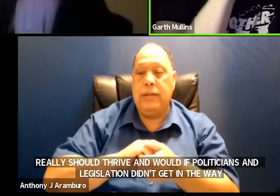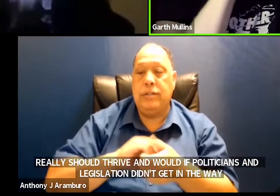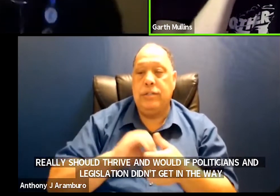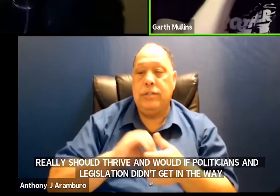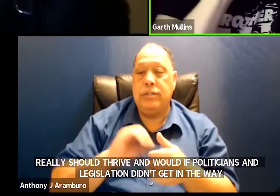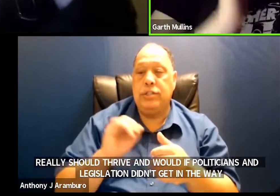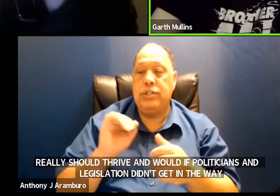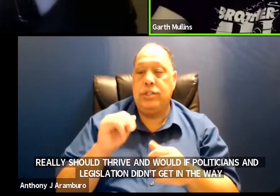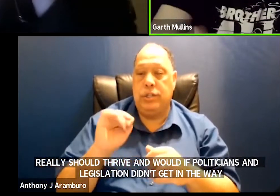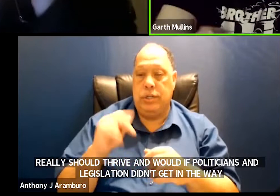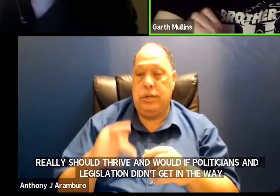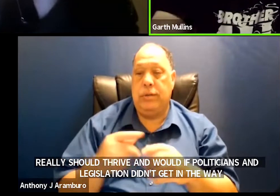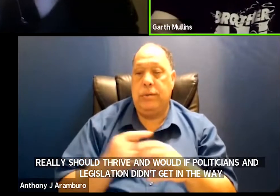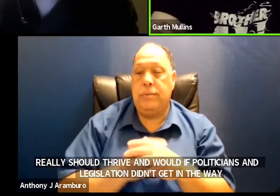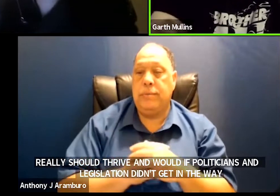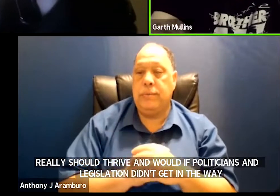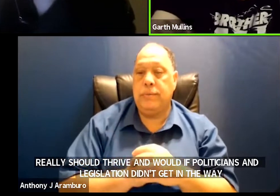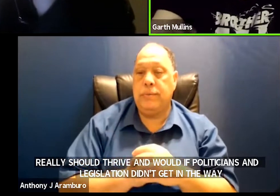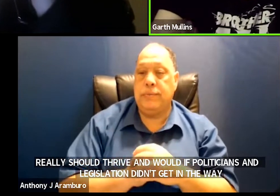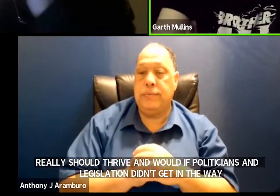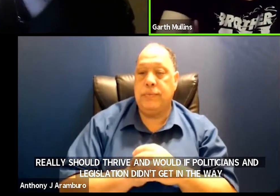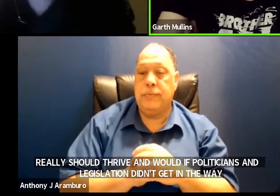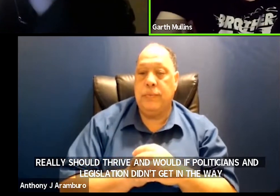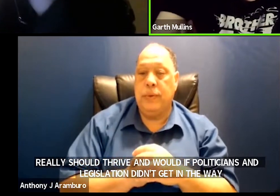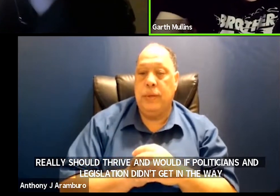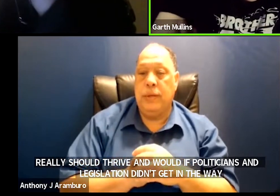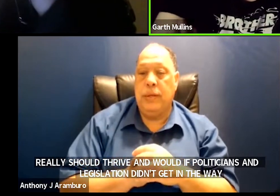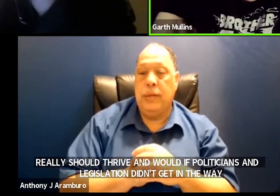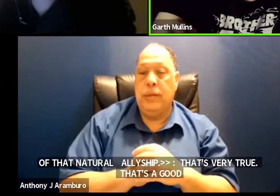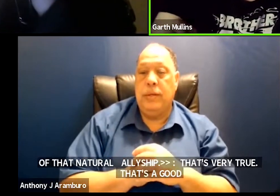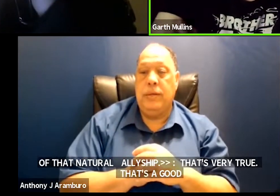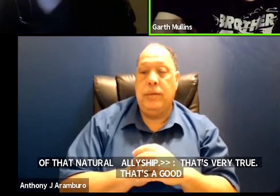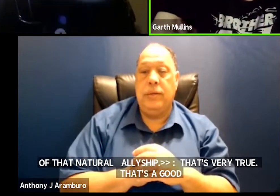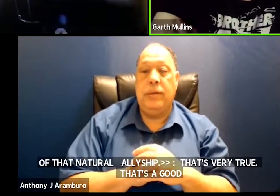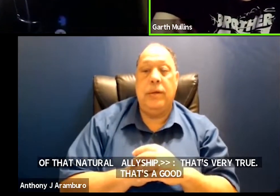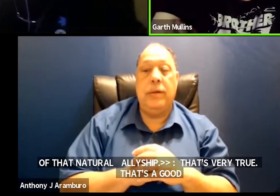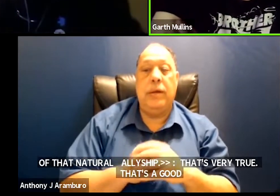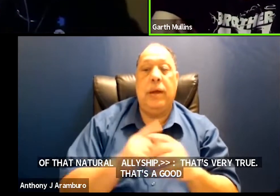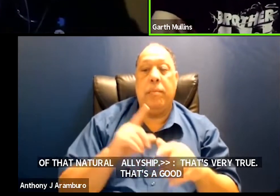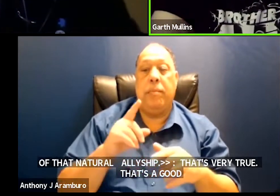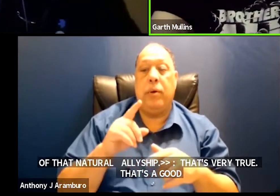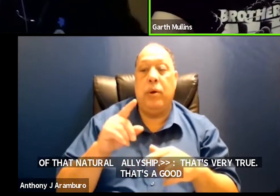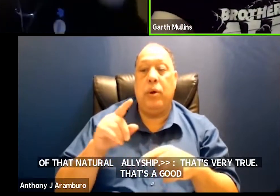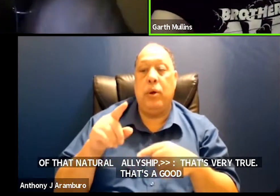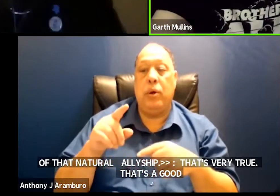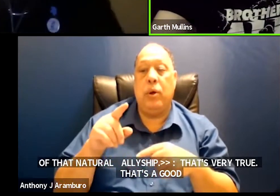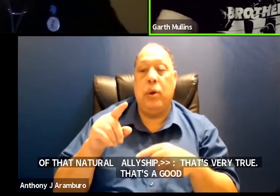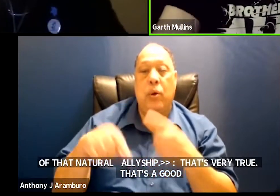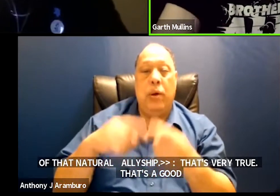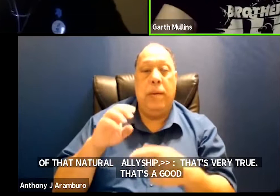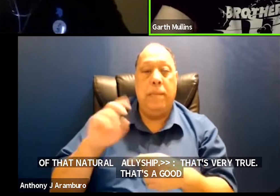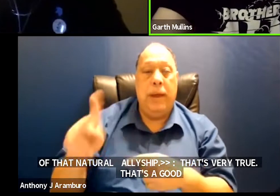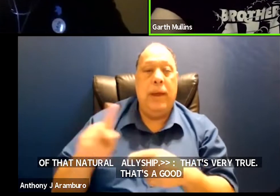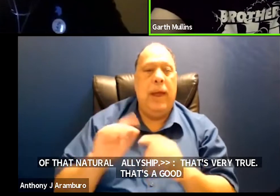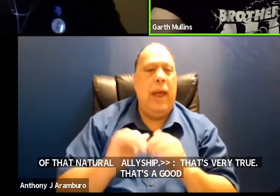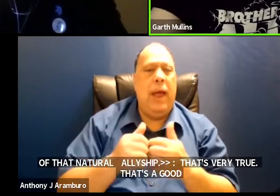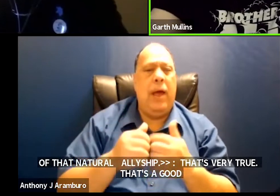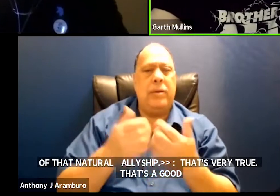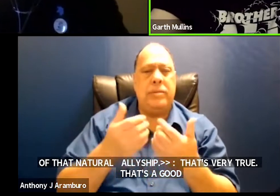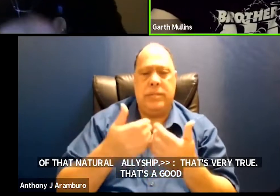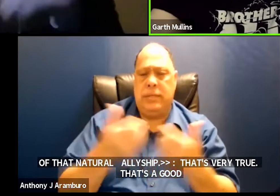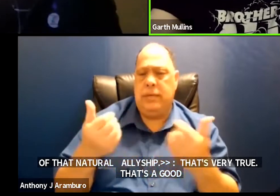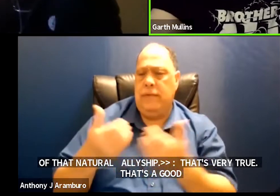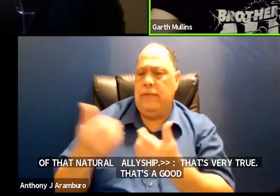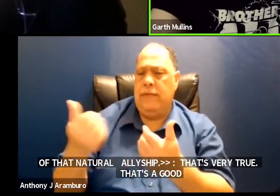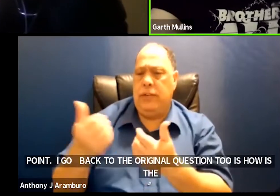yeah that's very true that's a good point and i go back to um the original question too is how is it how's the division and it's it's just